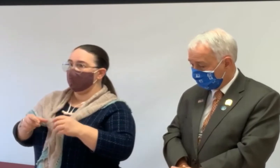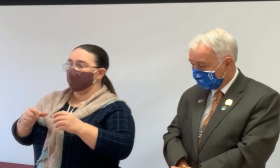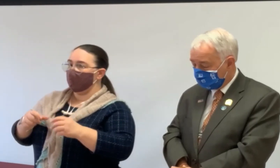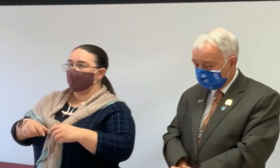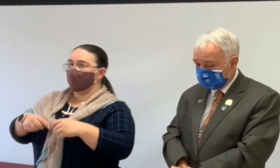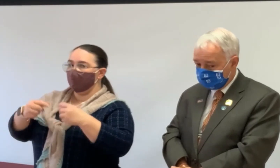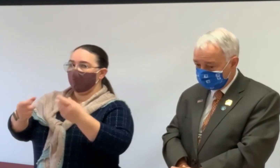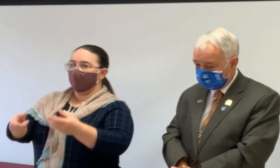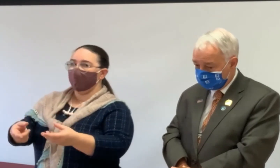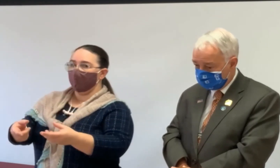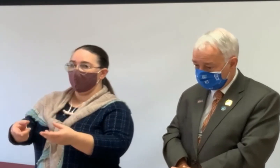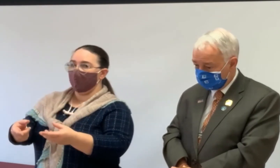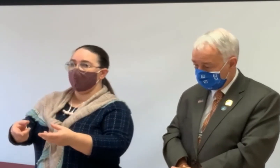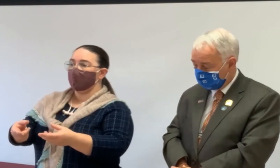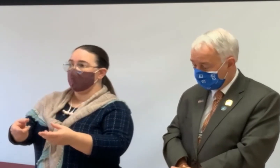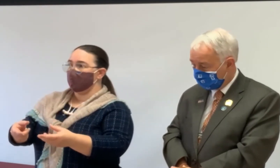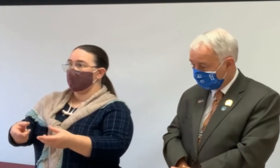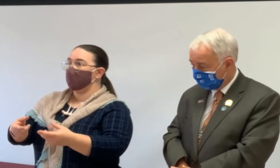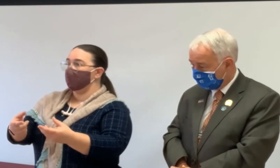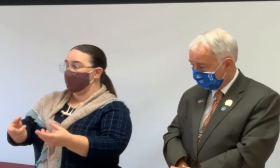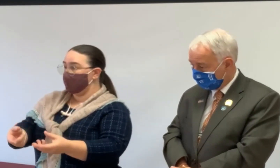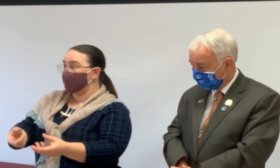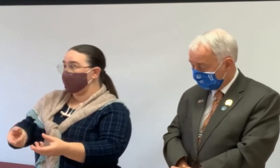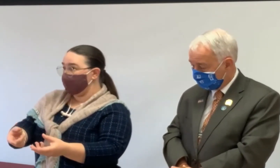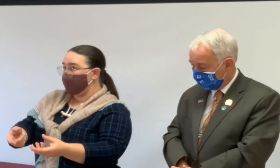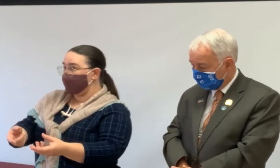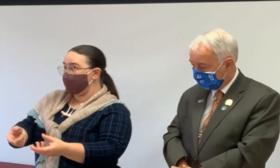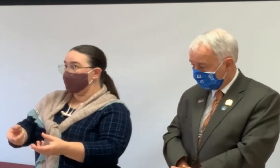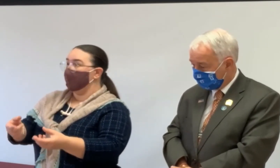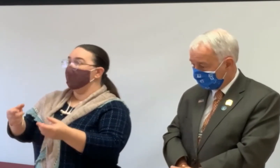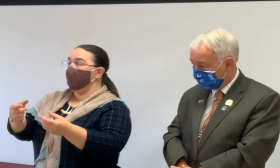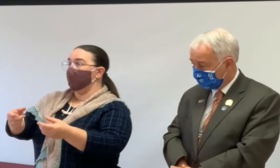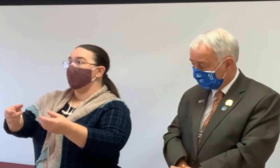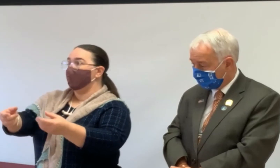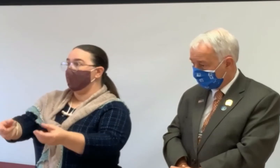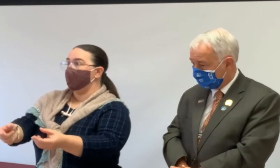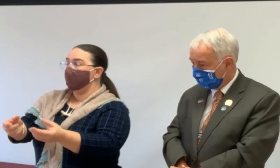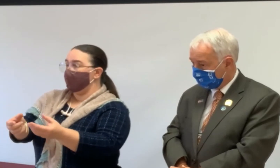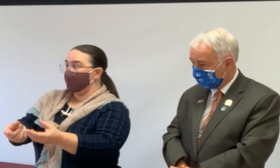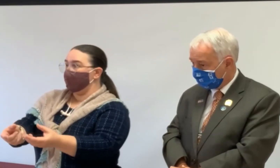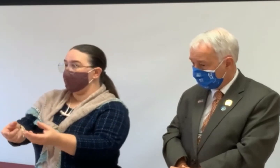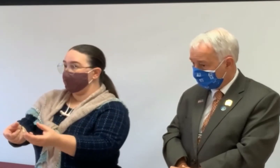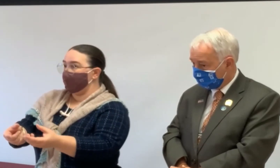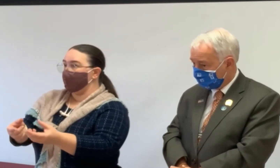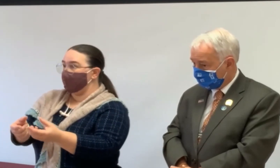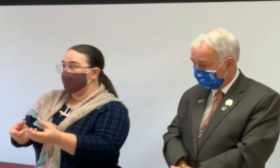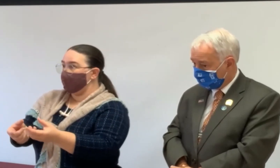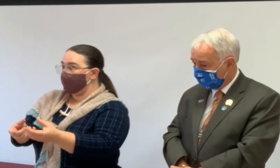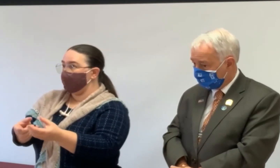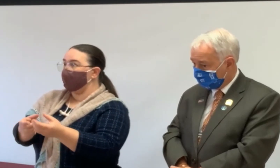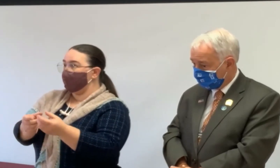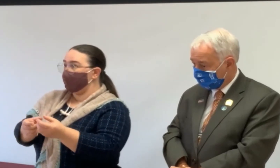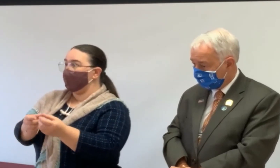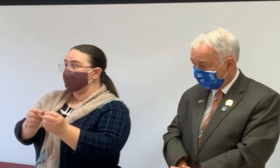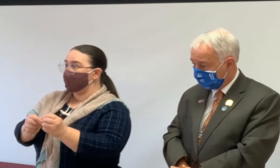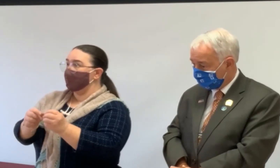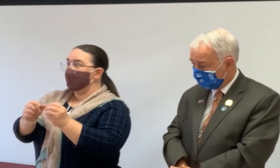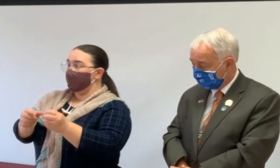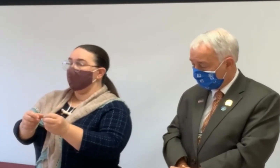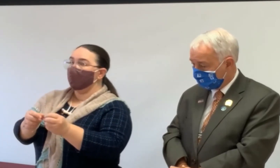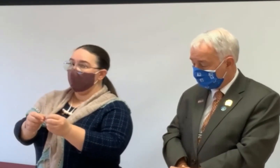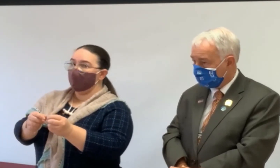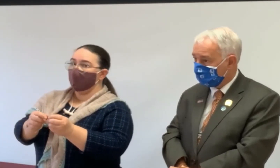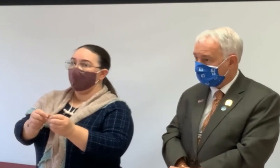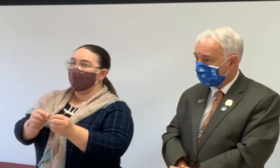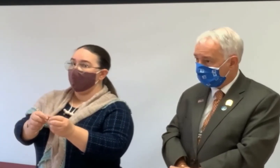either make sure that you have the assets to continue maintaining the property, or again, they will let you borrow a little bit less